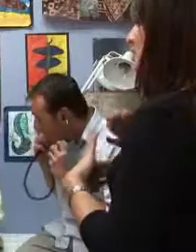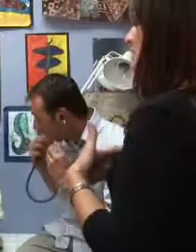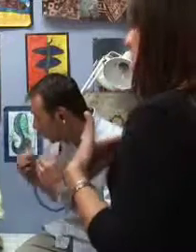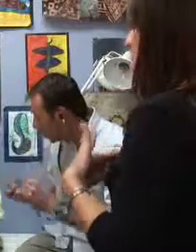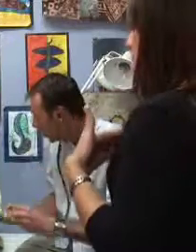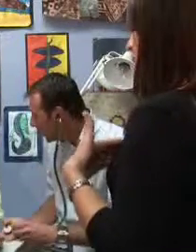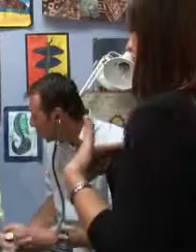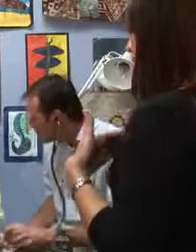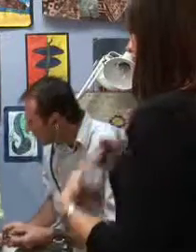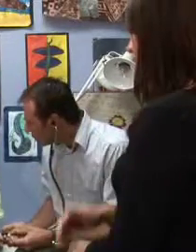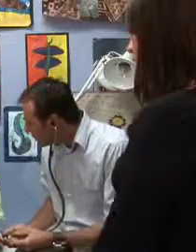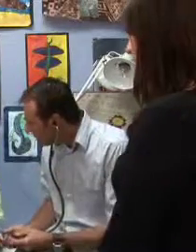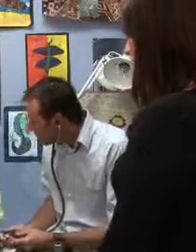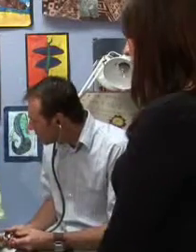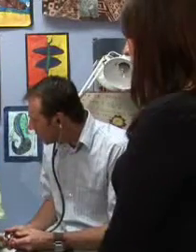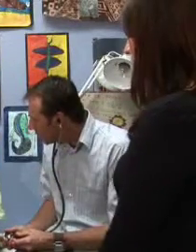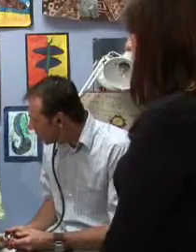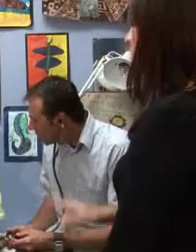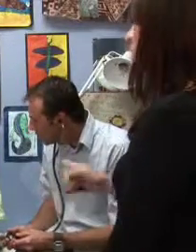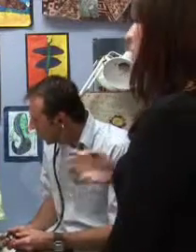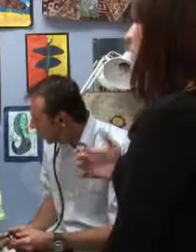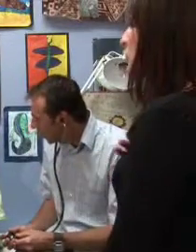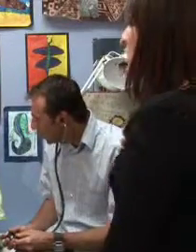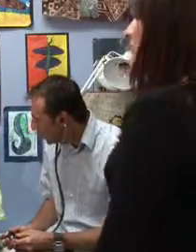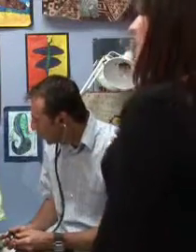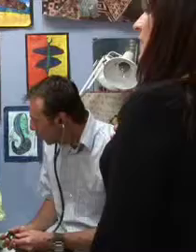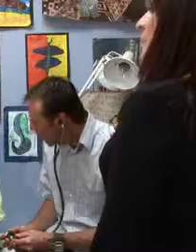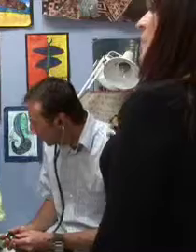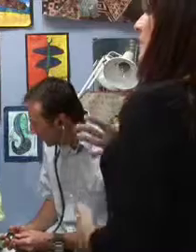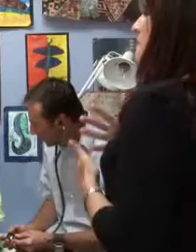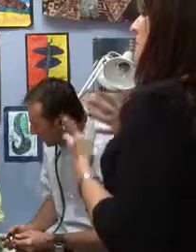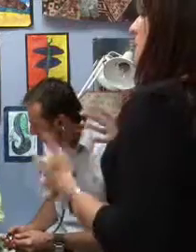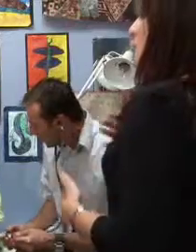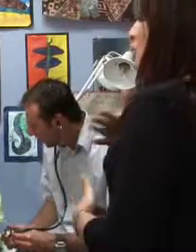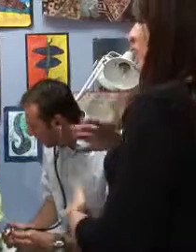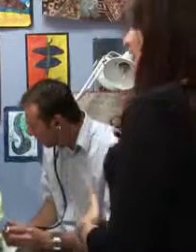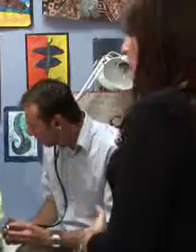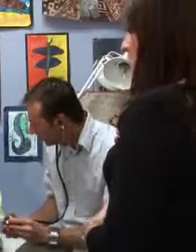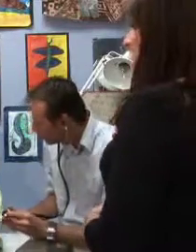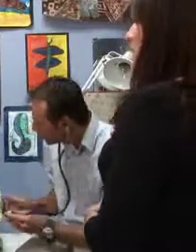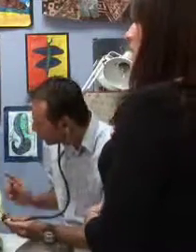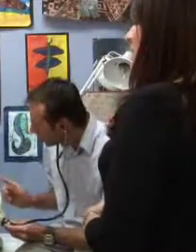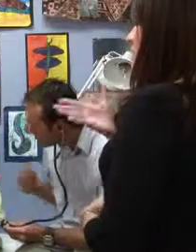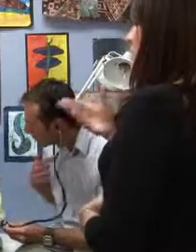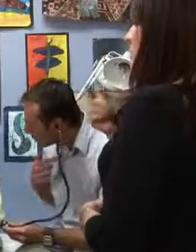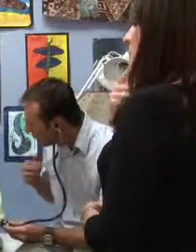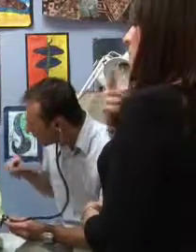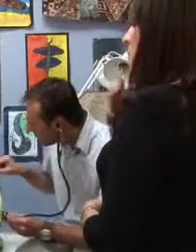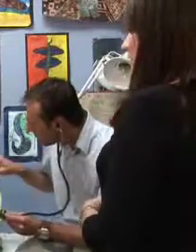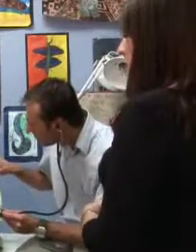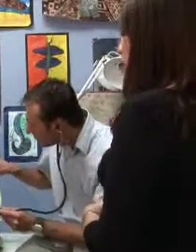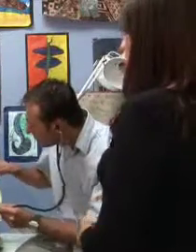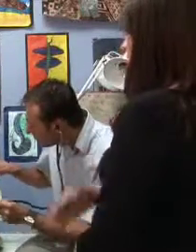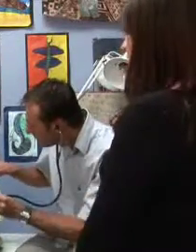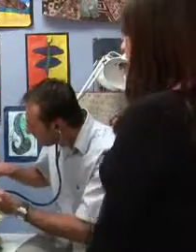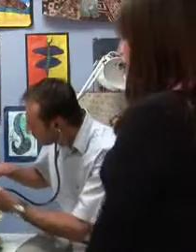What I'd like you to do is just to take nice deep breaths in and out through your mouth. Okay? We'll just put this into the front